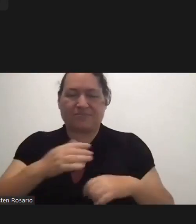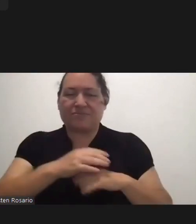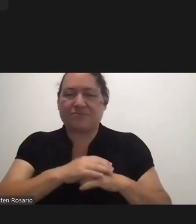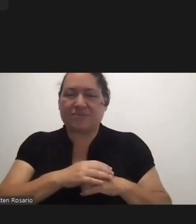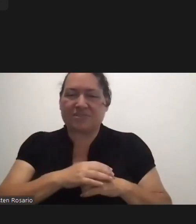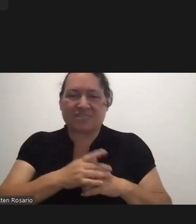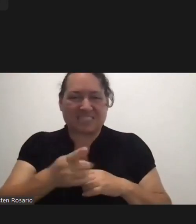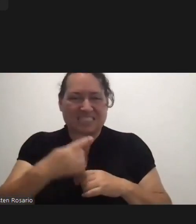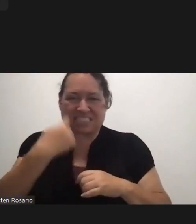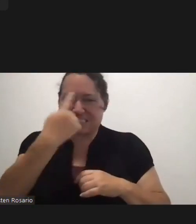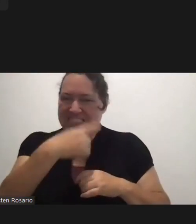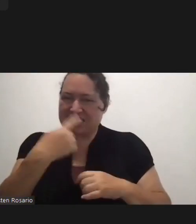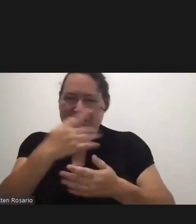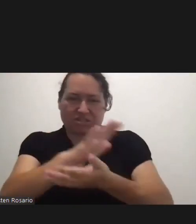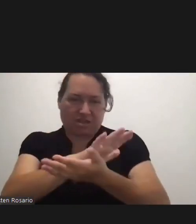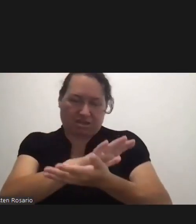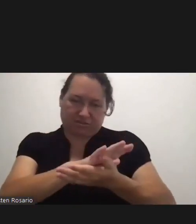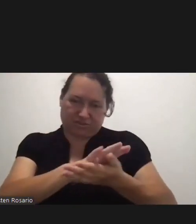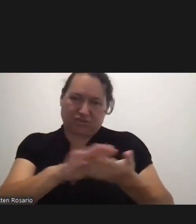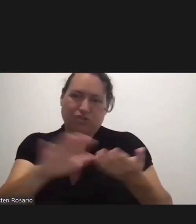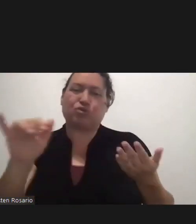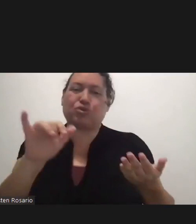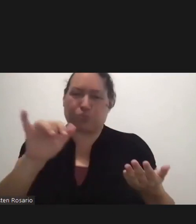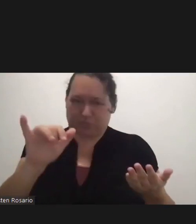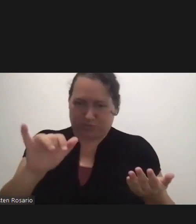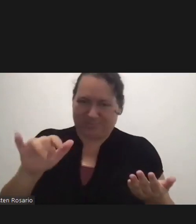look nice, too, Dr. Cabrera. You look nice.